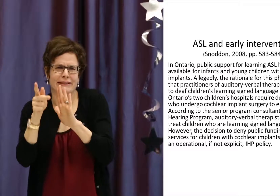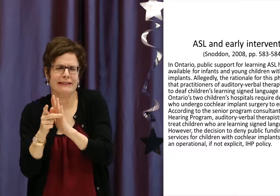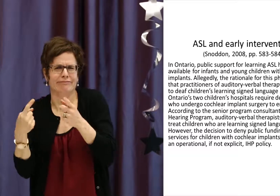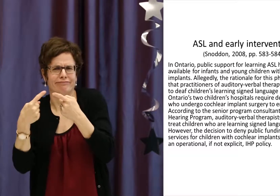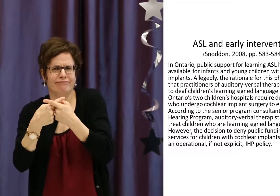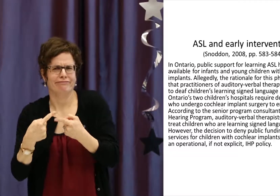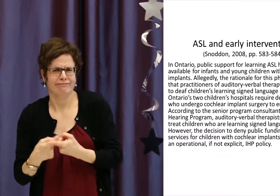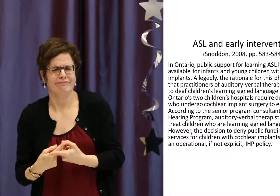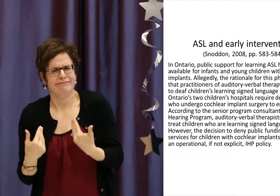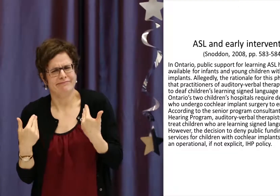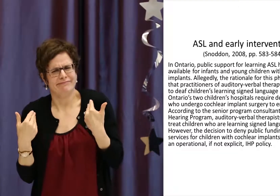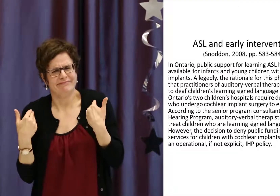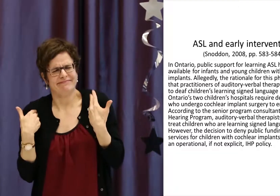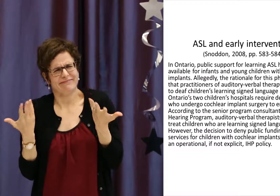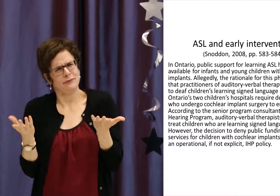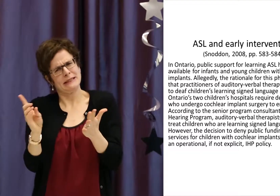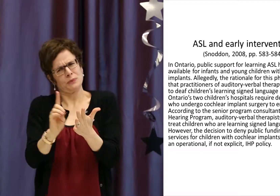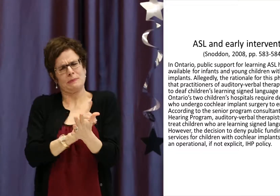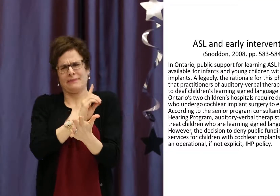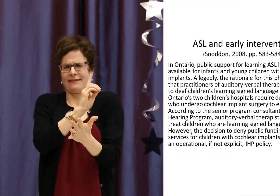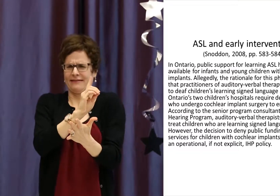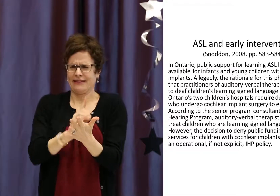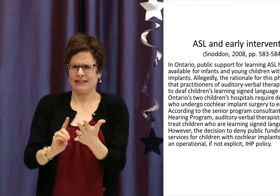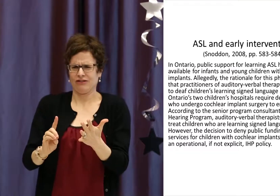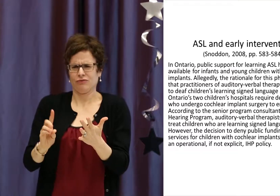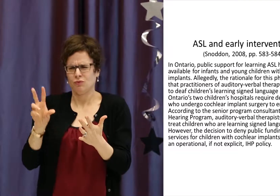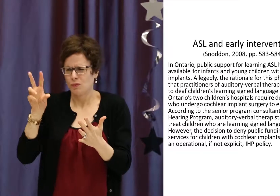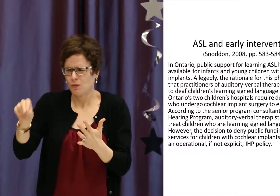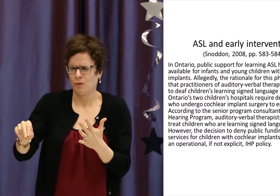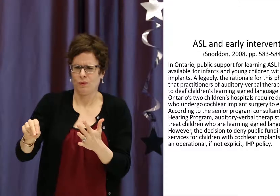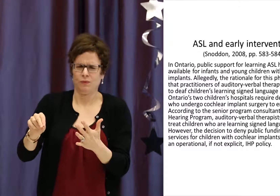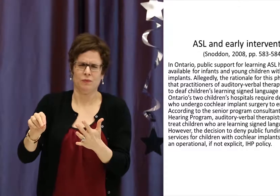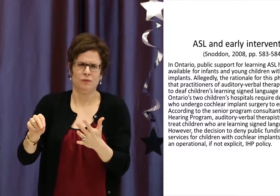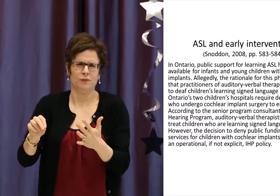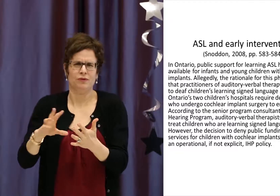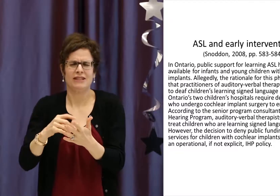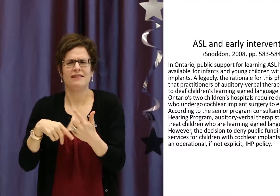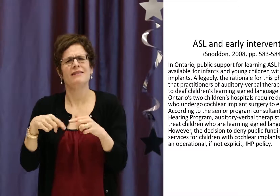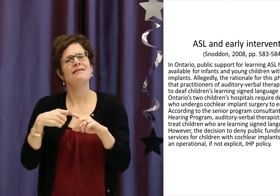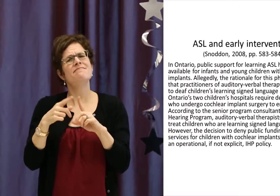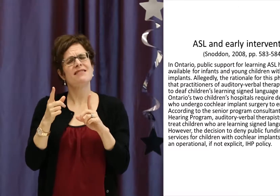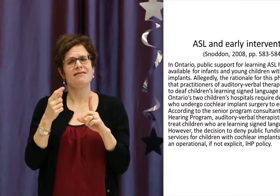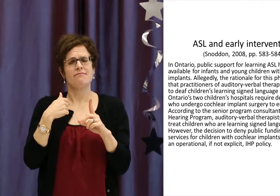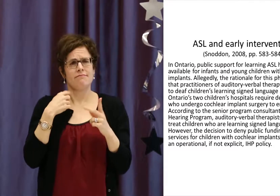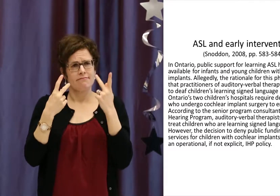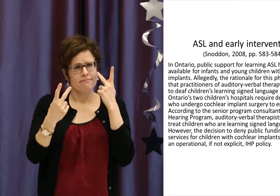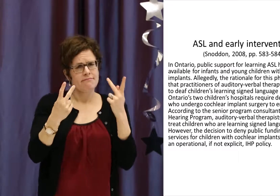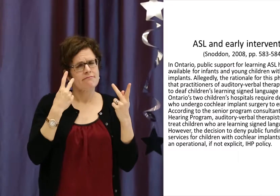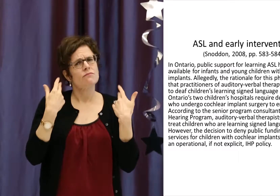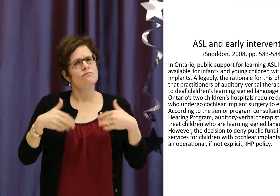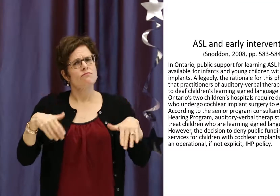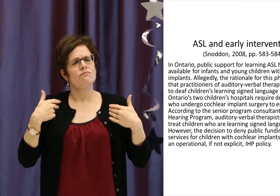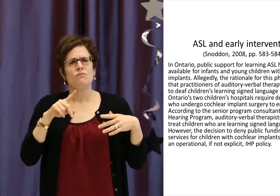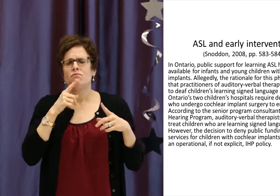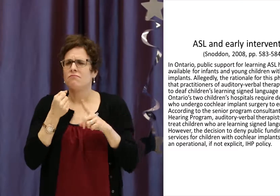reason being that it conflicts with other legislature. It's discriminatory to prevent a child from learning sign language.